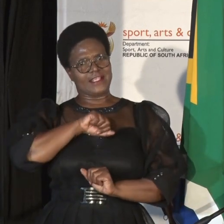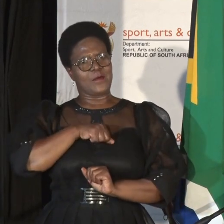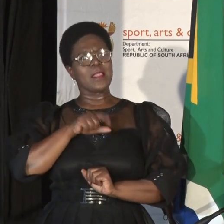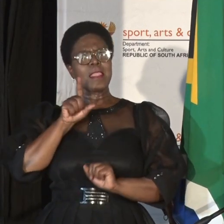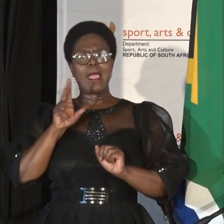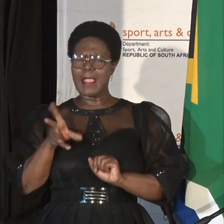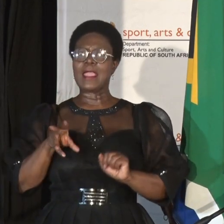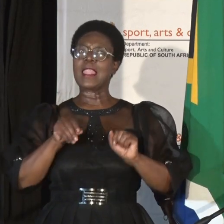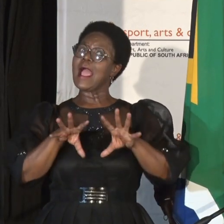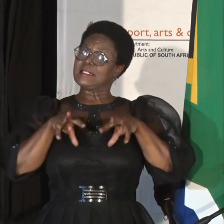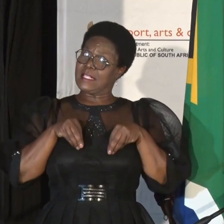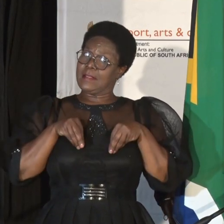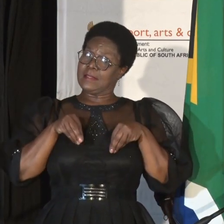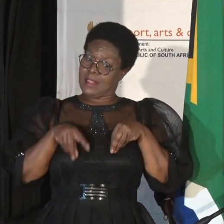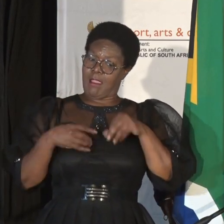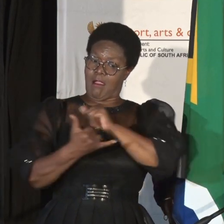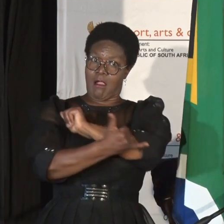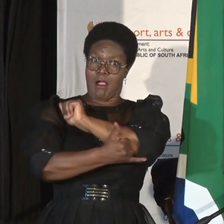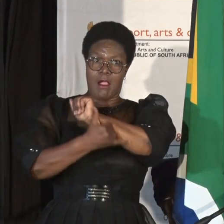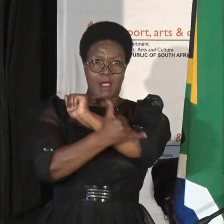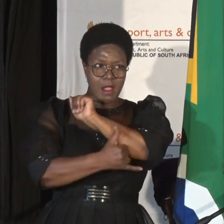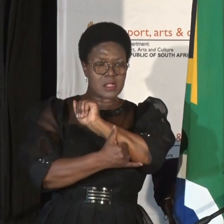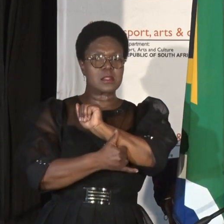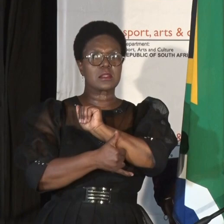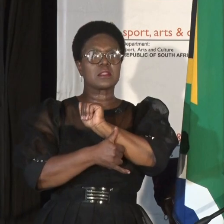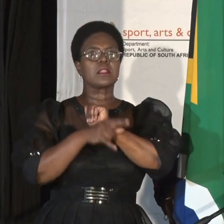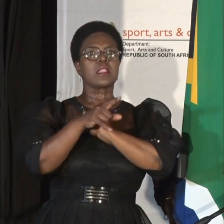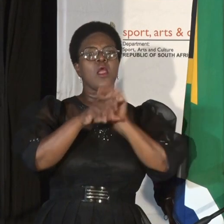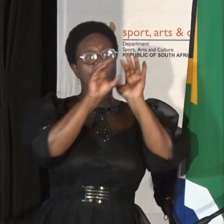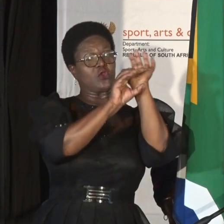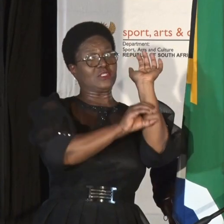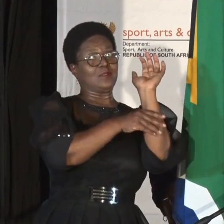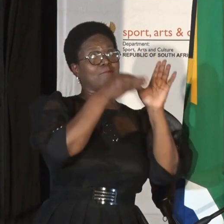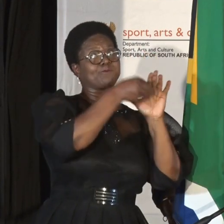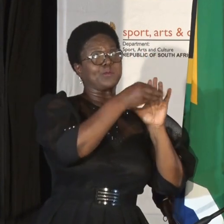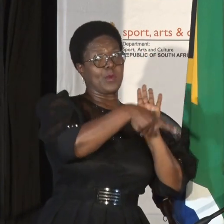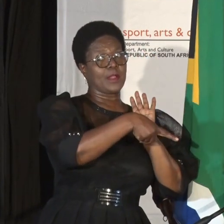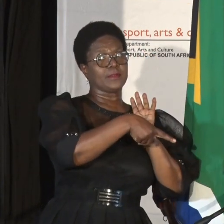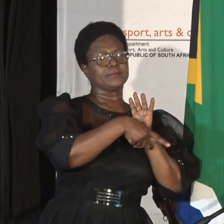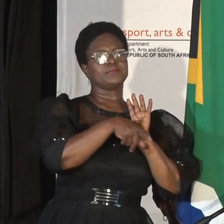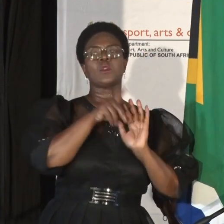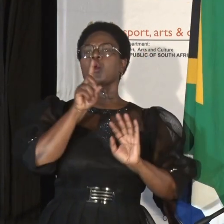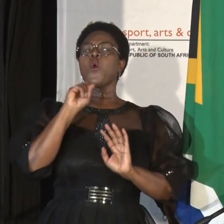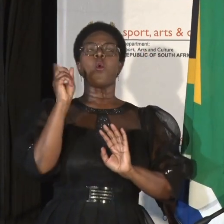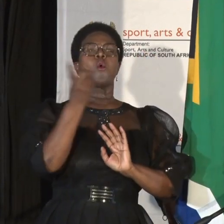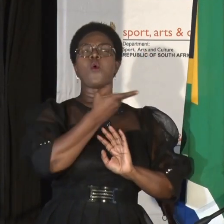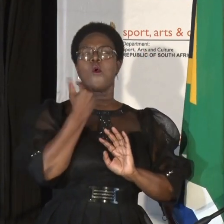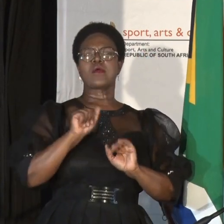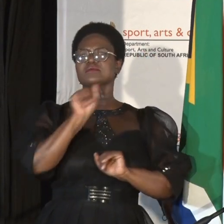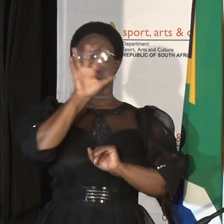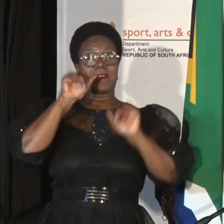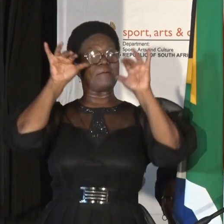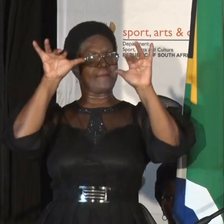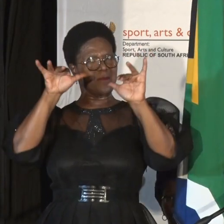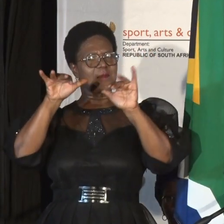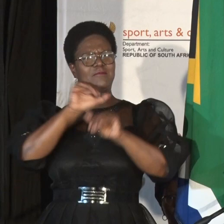only that country that is defined in the preamble of the constitution of the republic that South Africa belongs to all who live in it